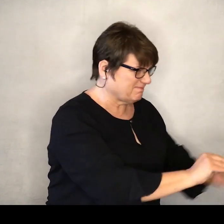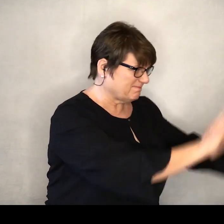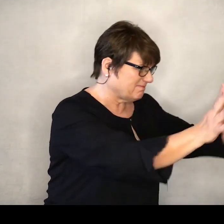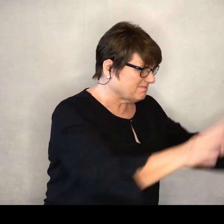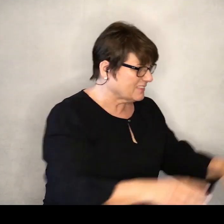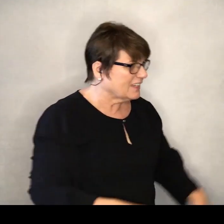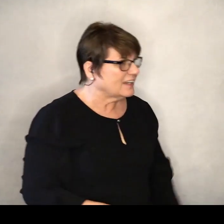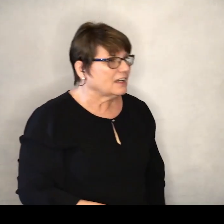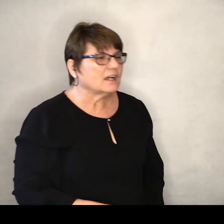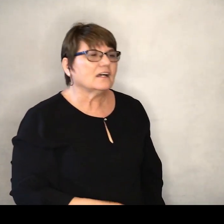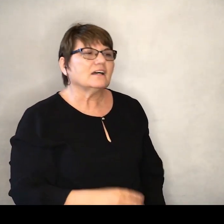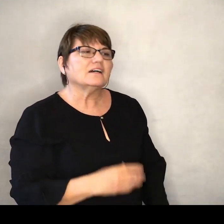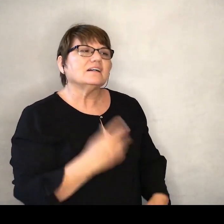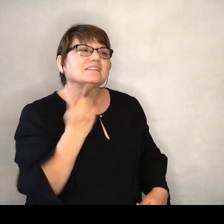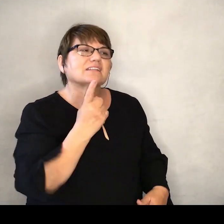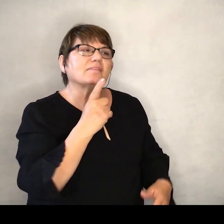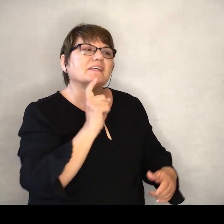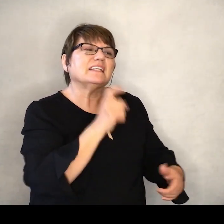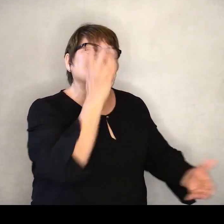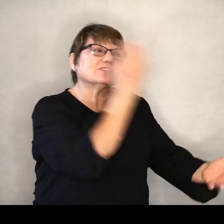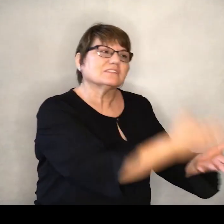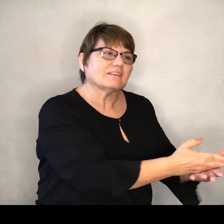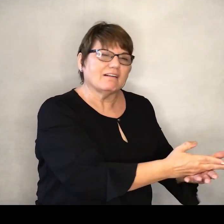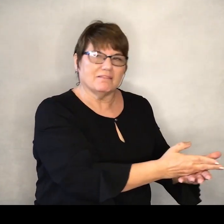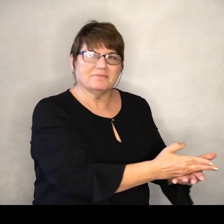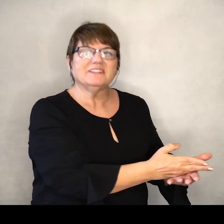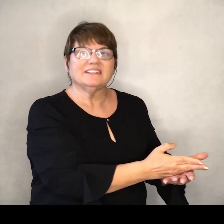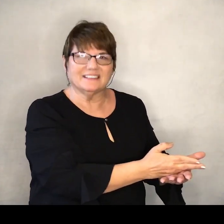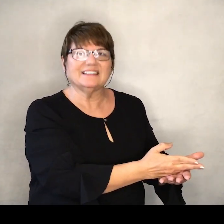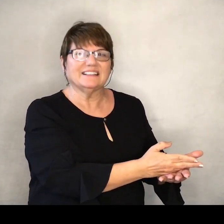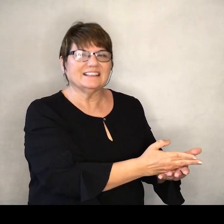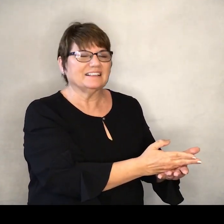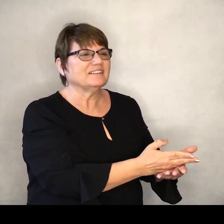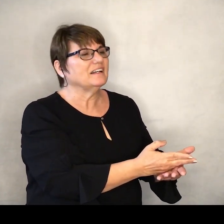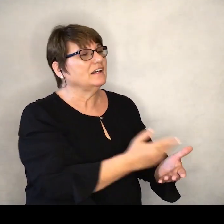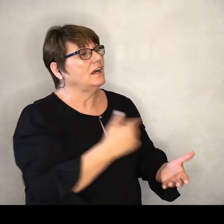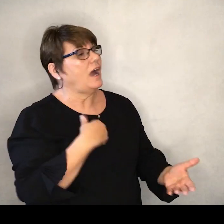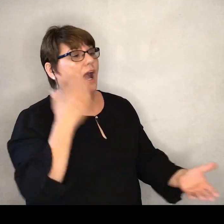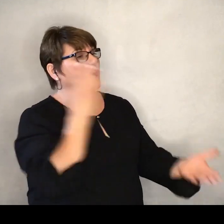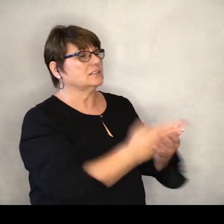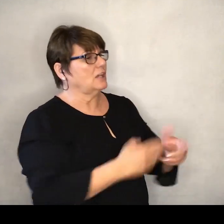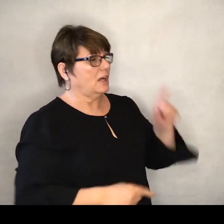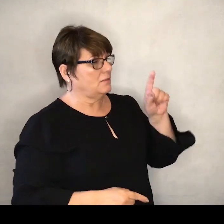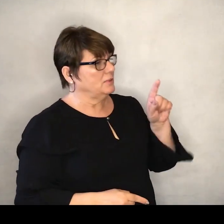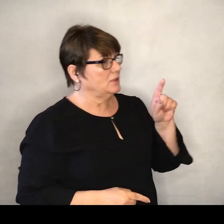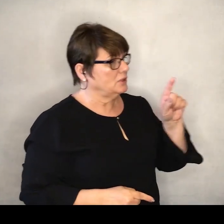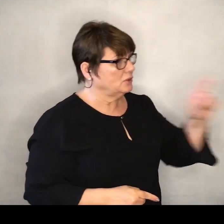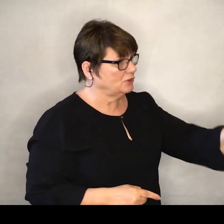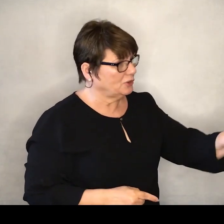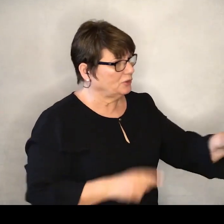someone's gotta give, I give up you.